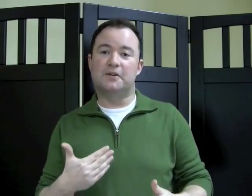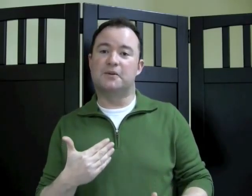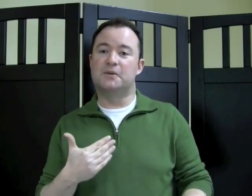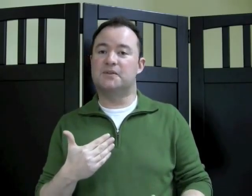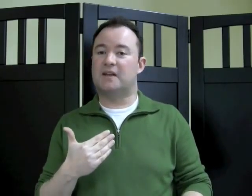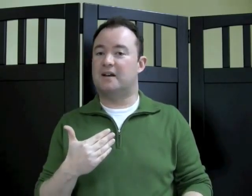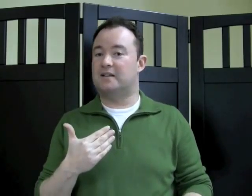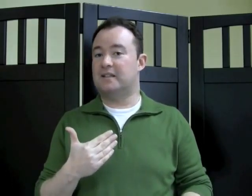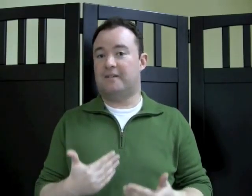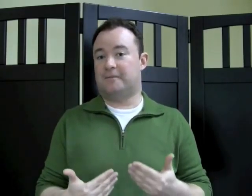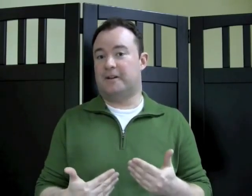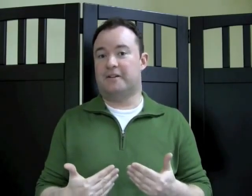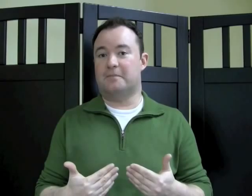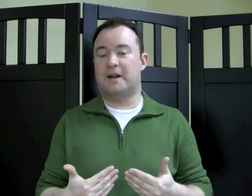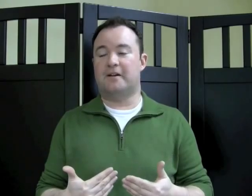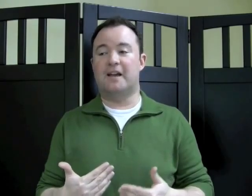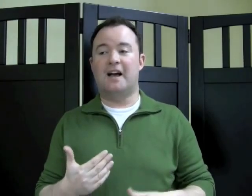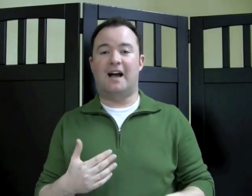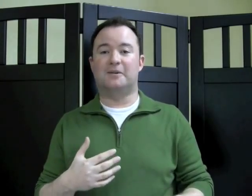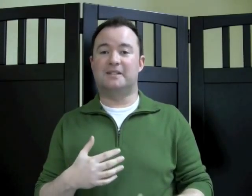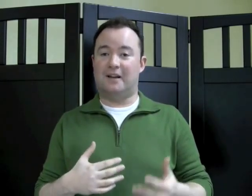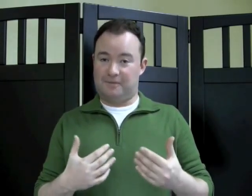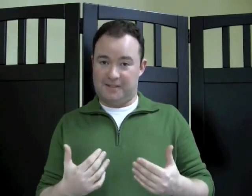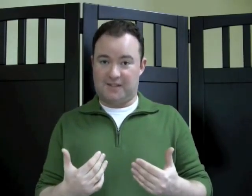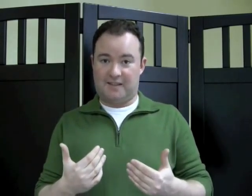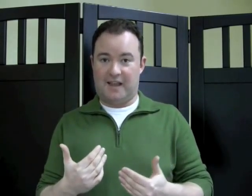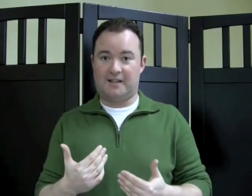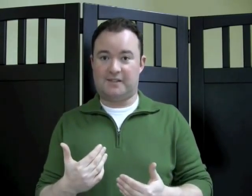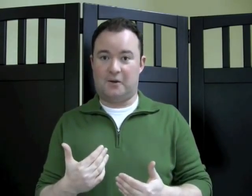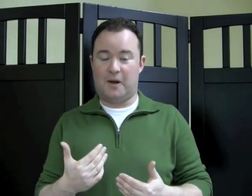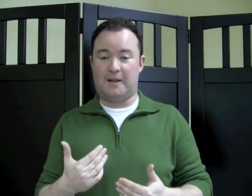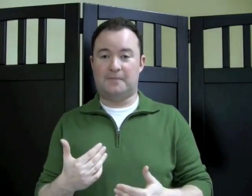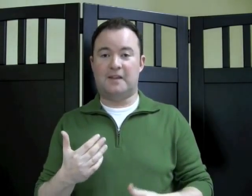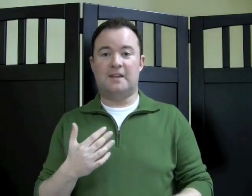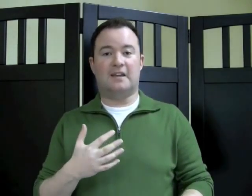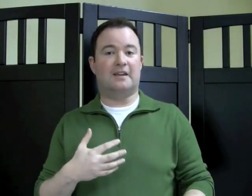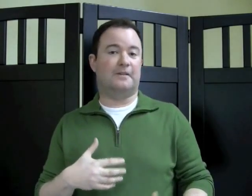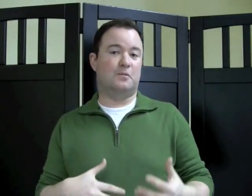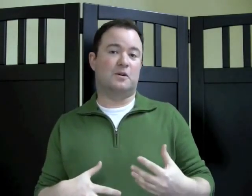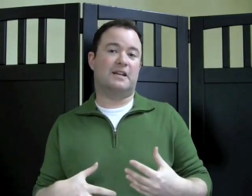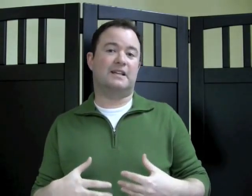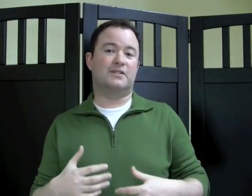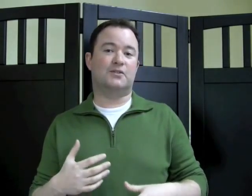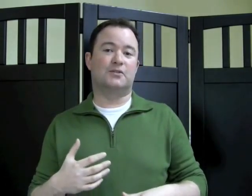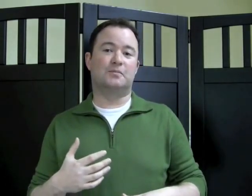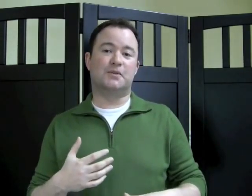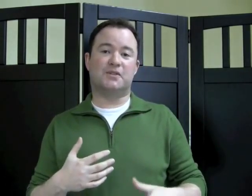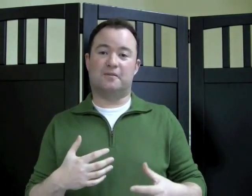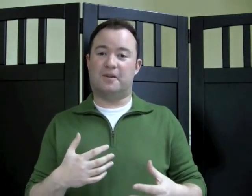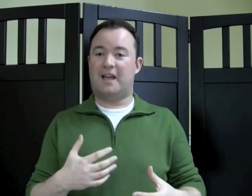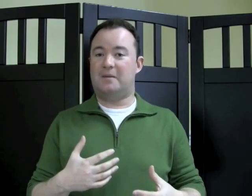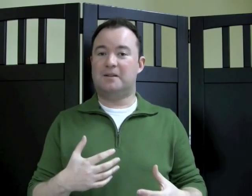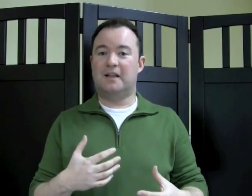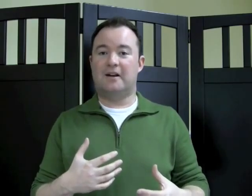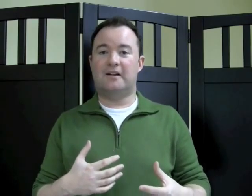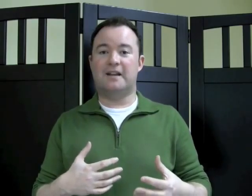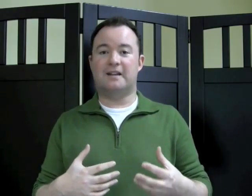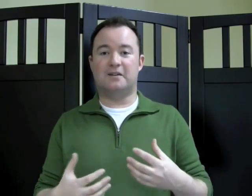who's deaf or hearing impaired, I would definitely sign the ASL way. If I'm working it to boost the vocabulary and